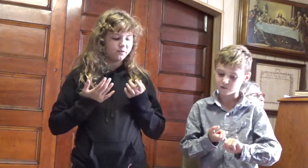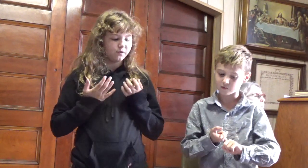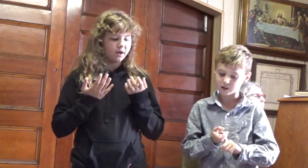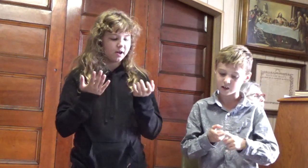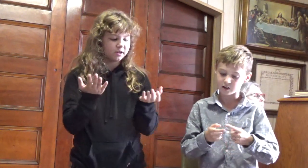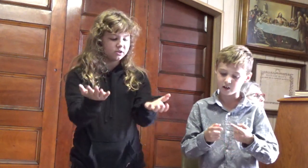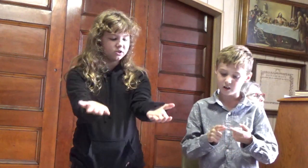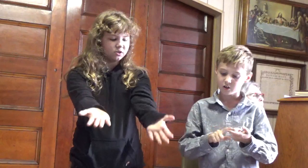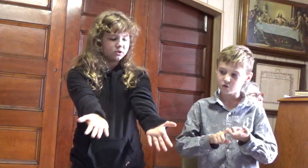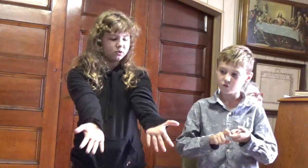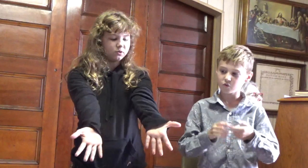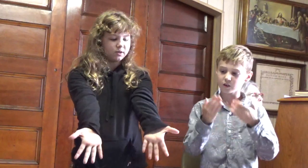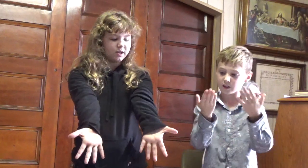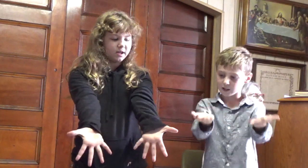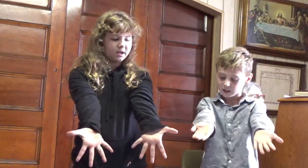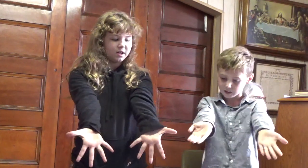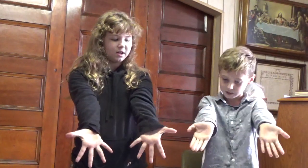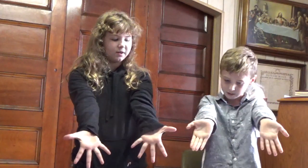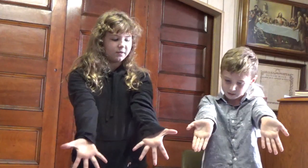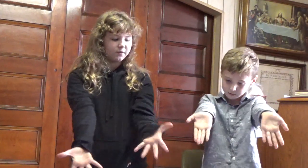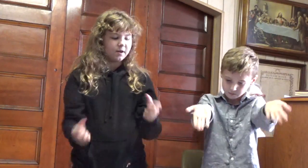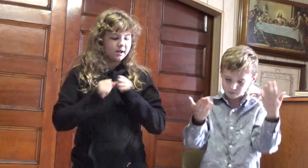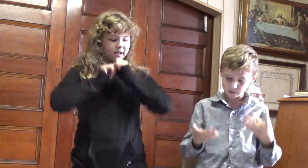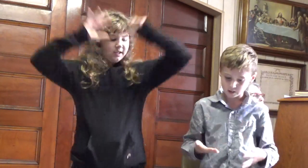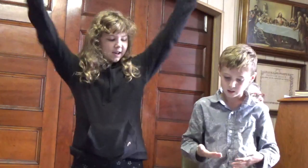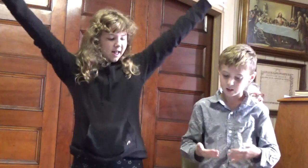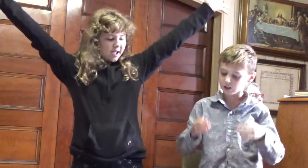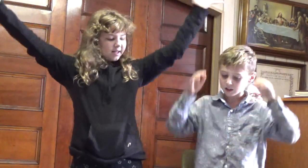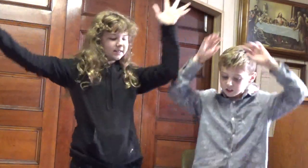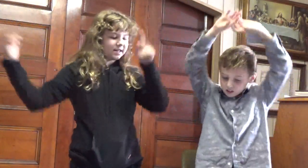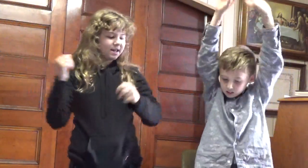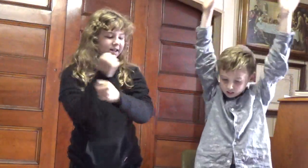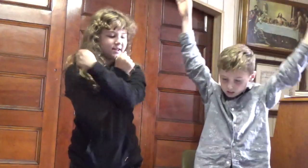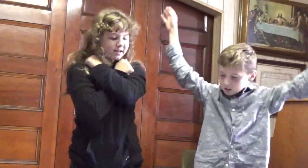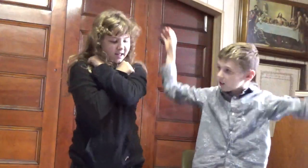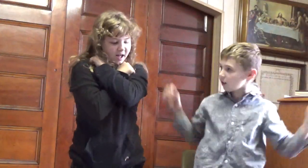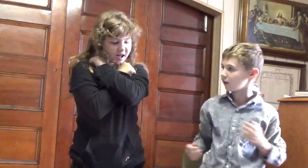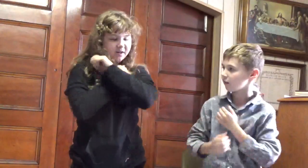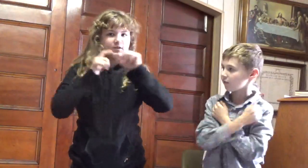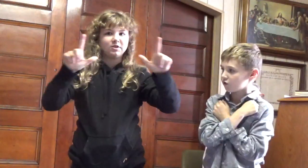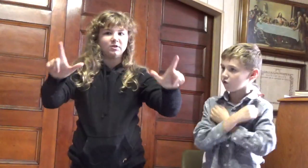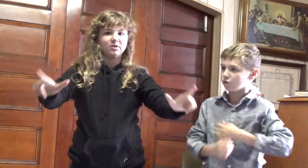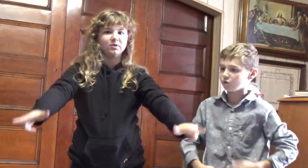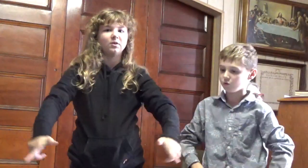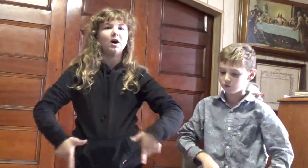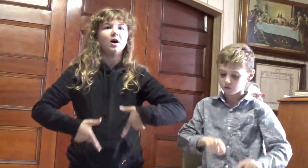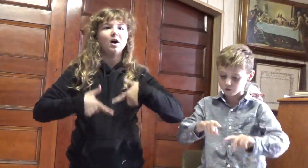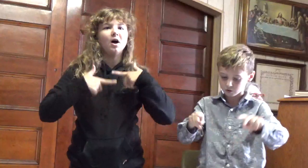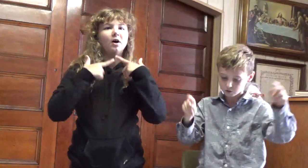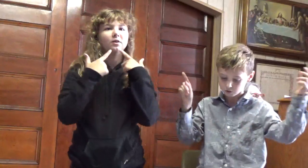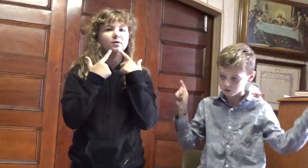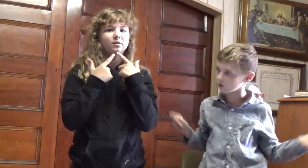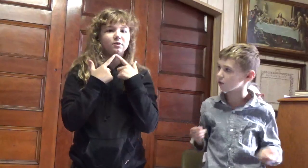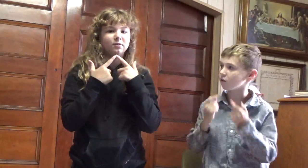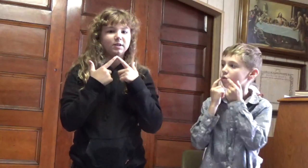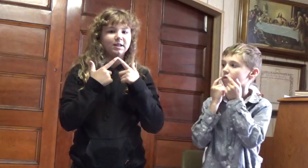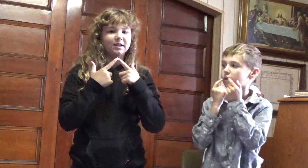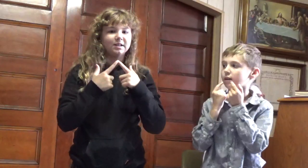friend to give. Light and love to all who live.